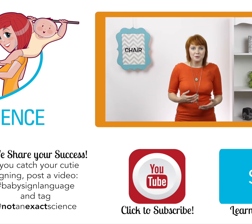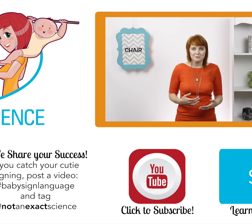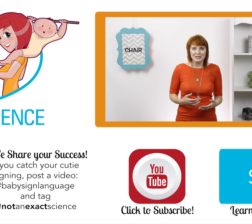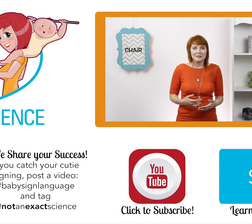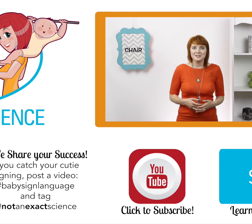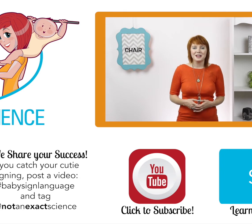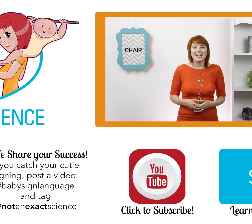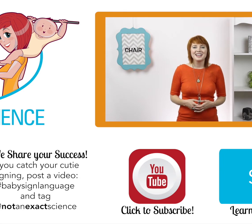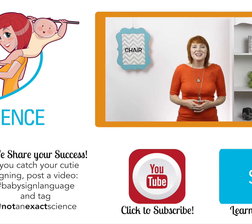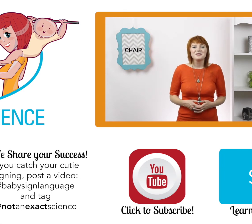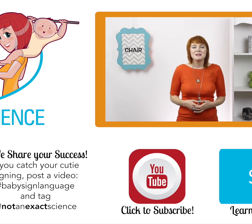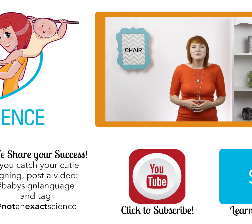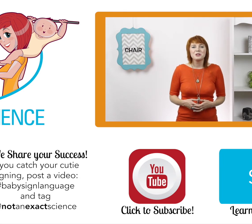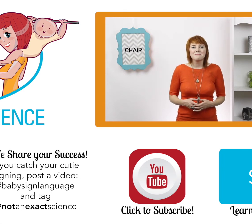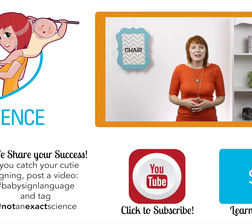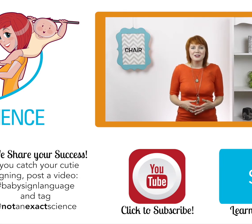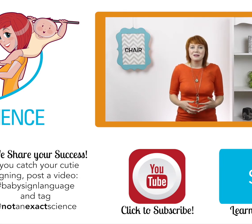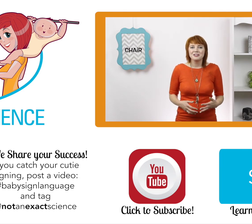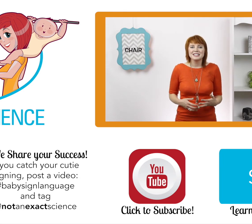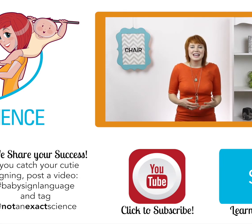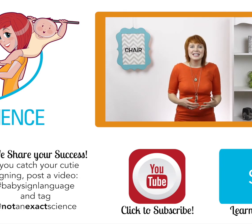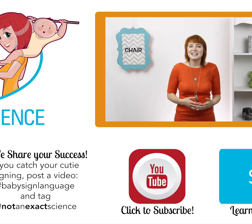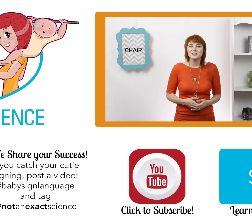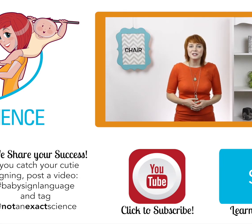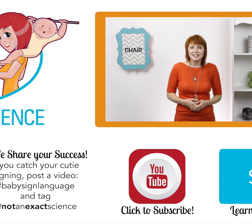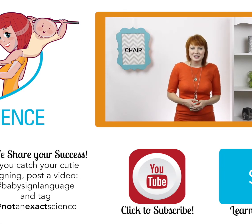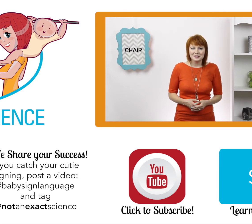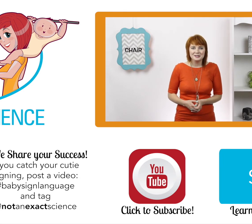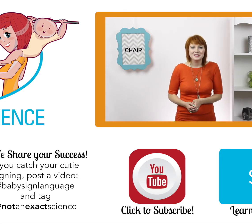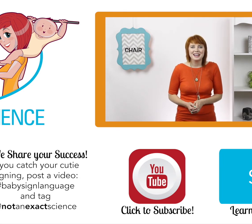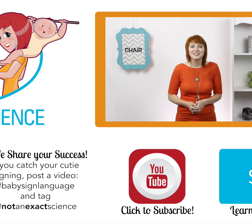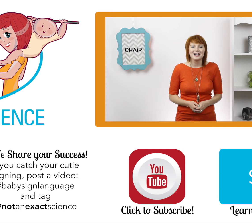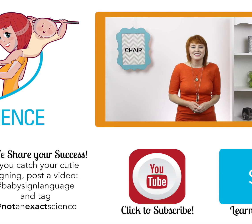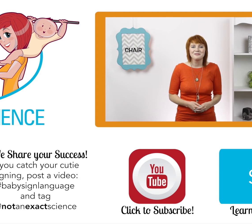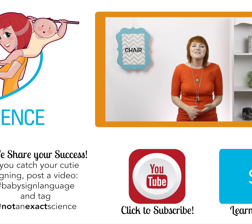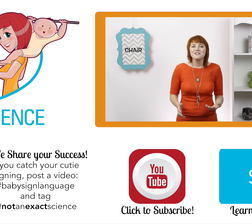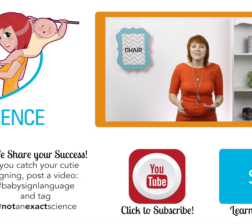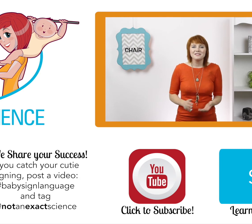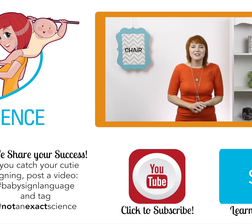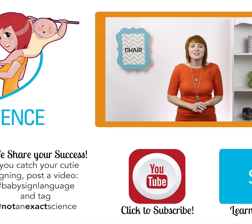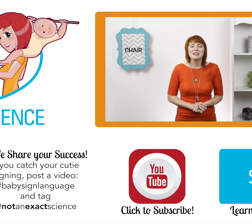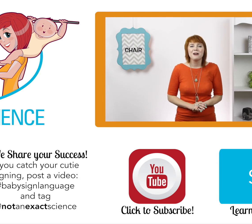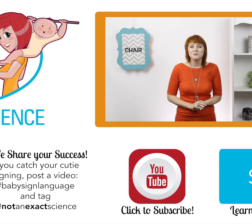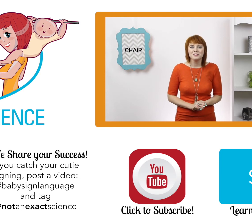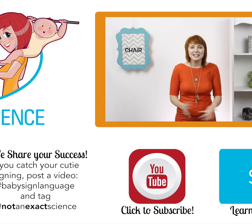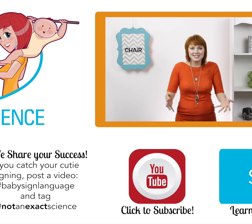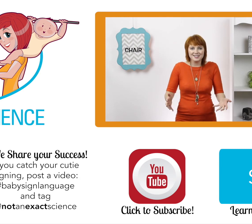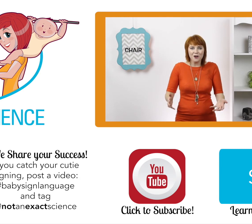movement and that's okay your baby will get better and better at signing as you continue to do the sign correctly if you found this video to be helpful let us know